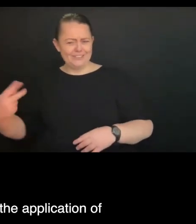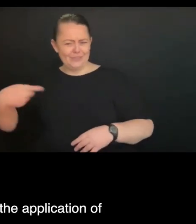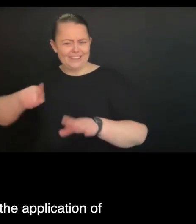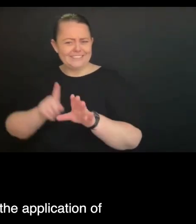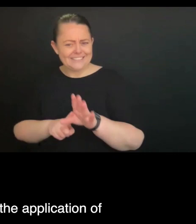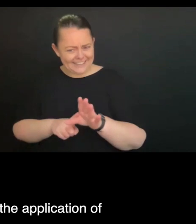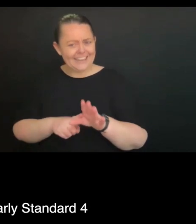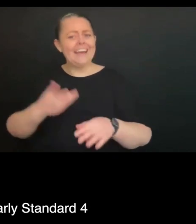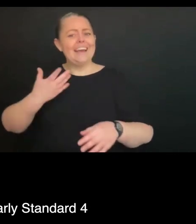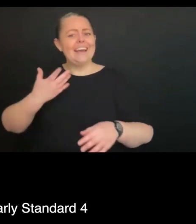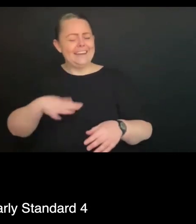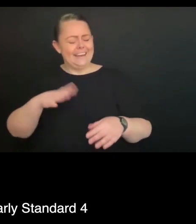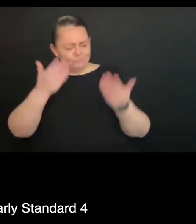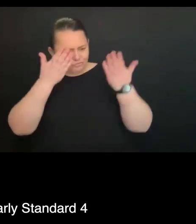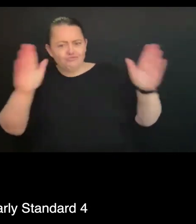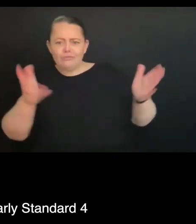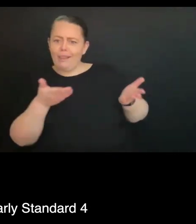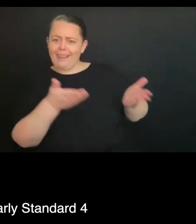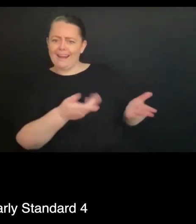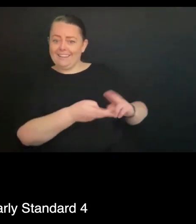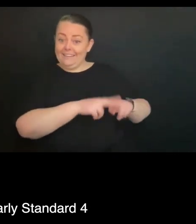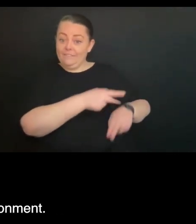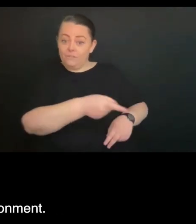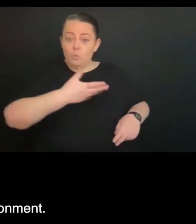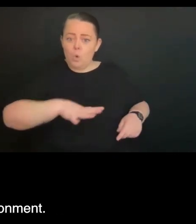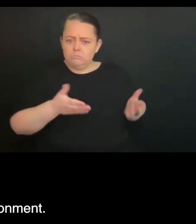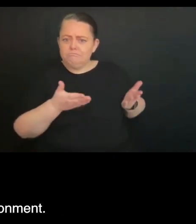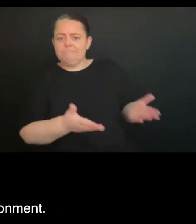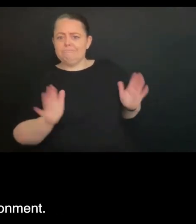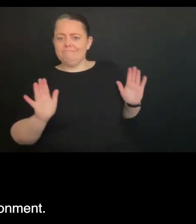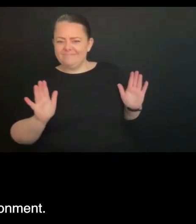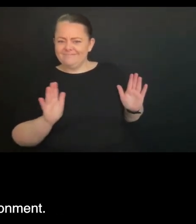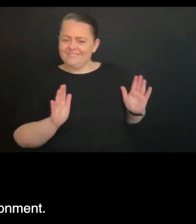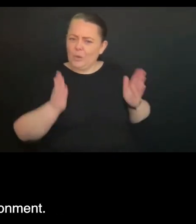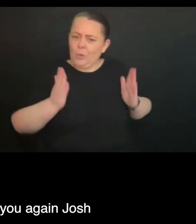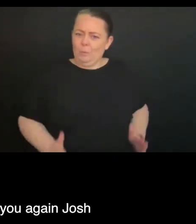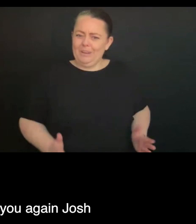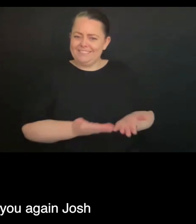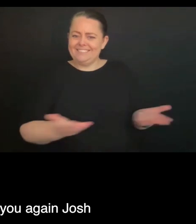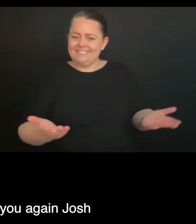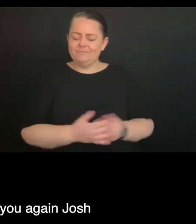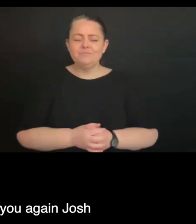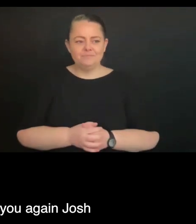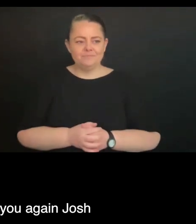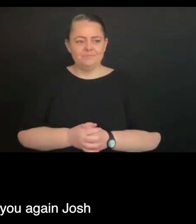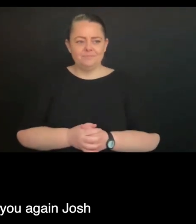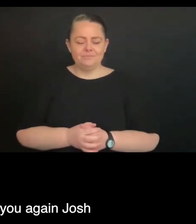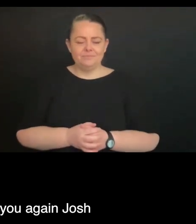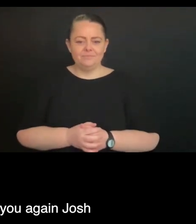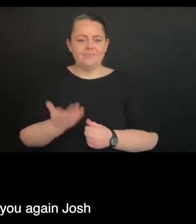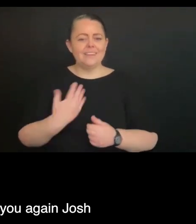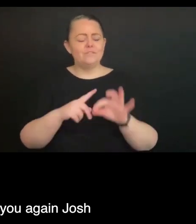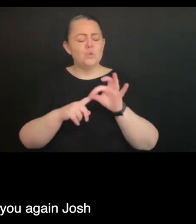about the application of some of the standards, particularly standard four around service environment. The first question there,